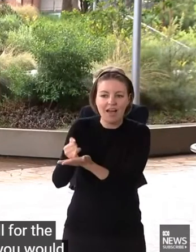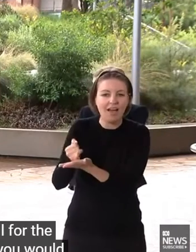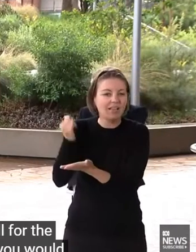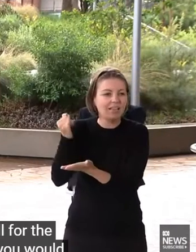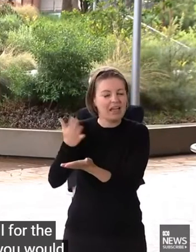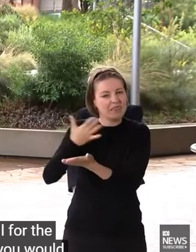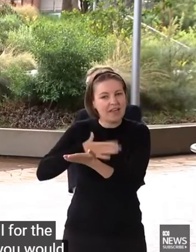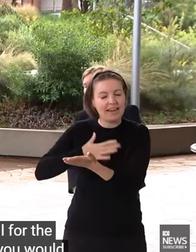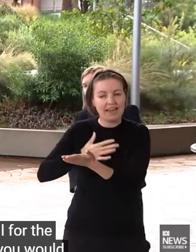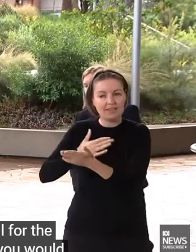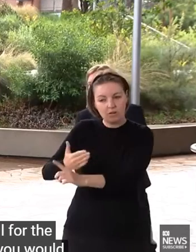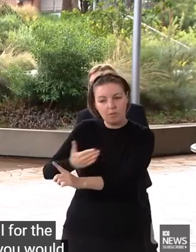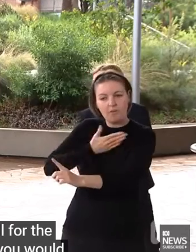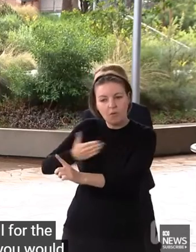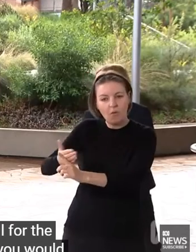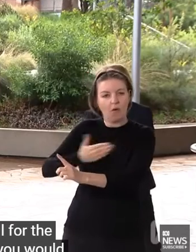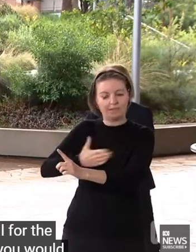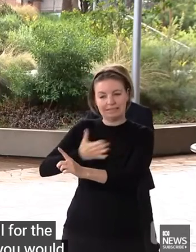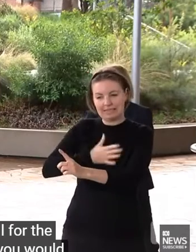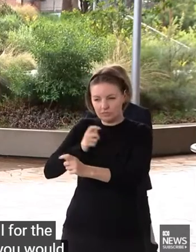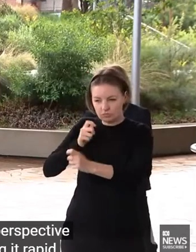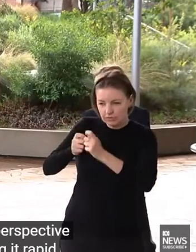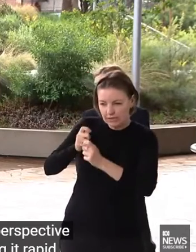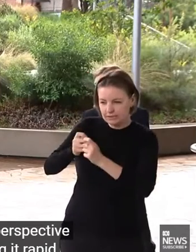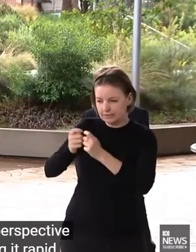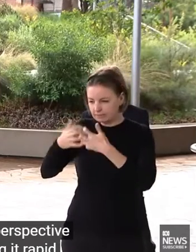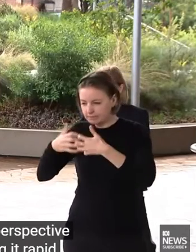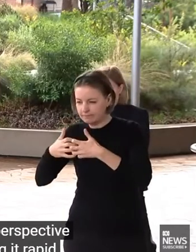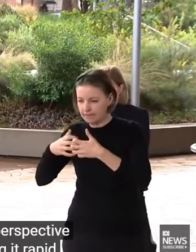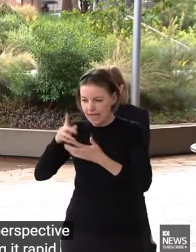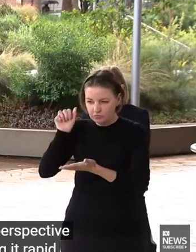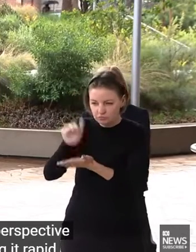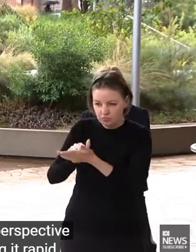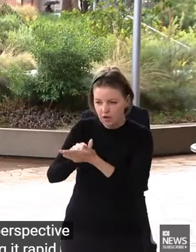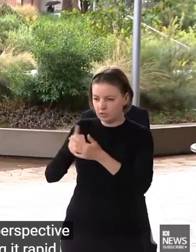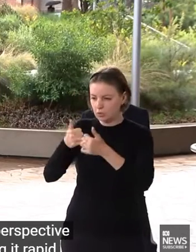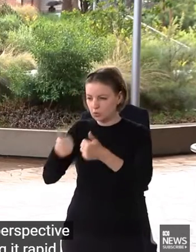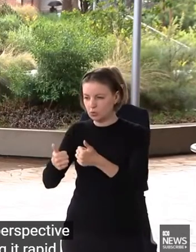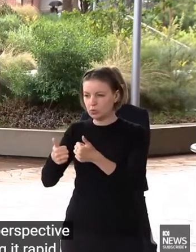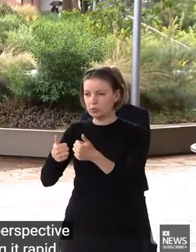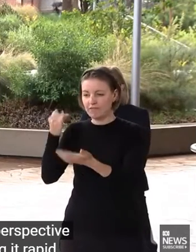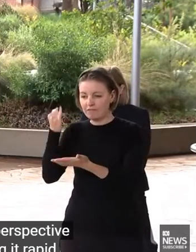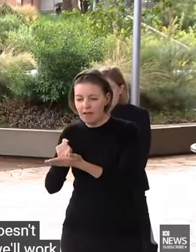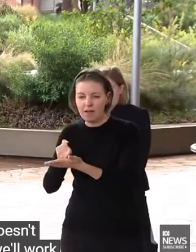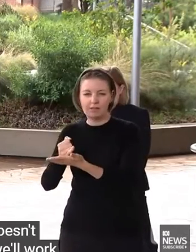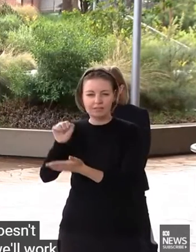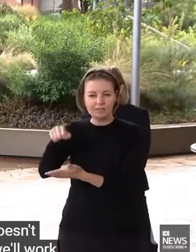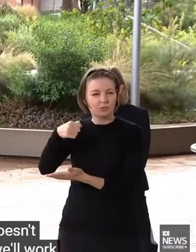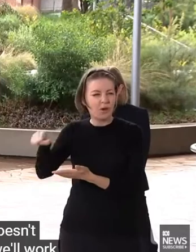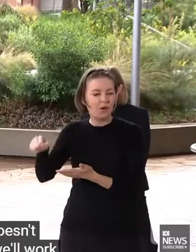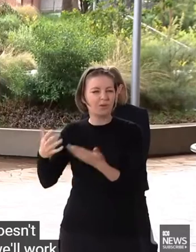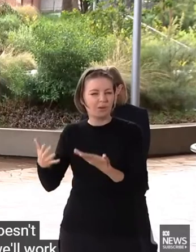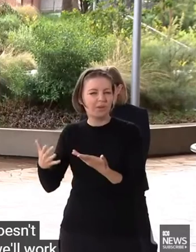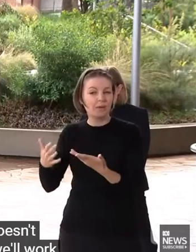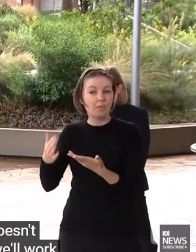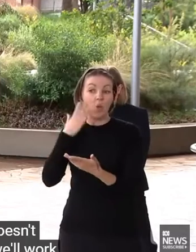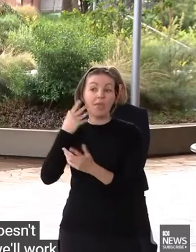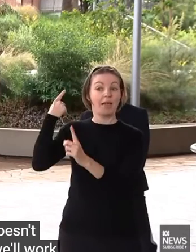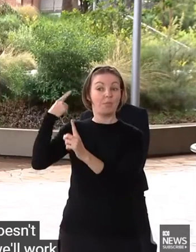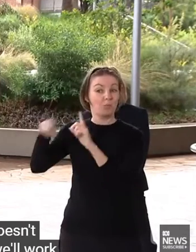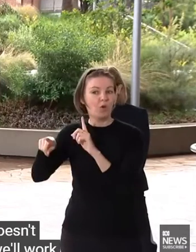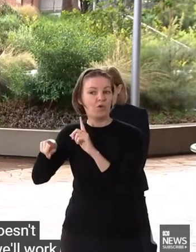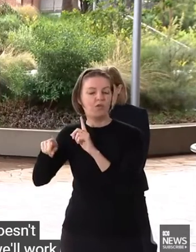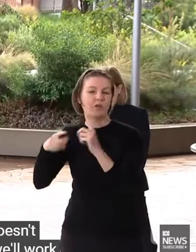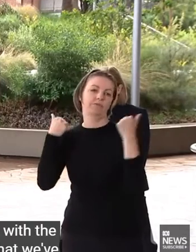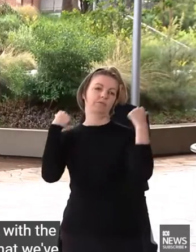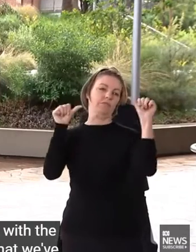So we'll work through those issues with the TGA. But ultimately, what we've done as a state government is gone ahead, purchased ones that are approved, and will make a